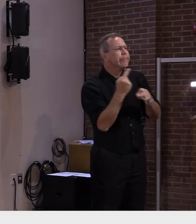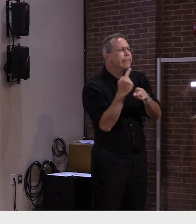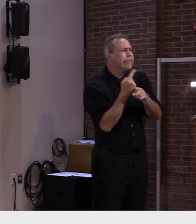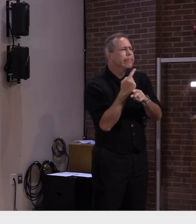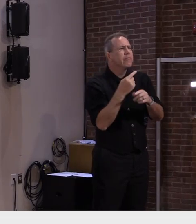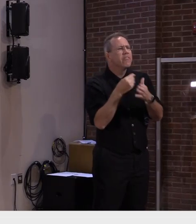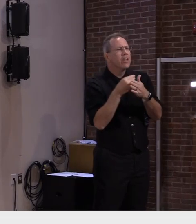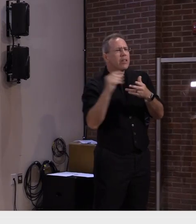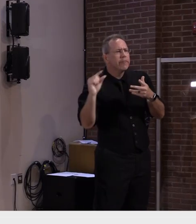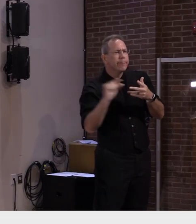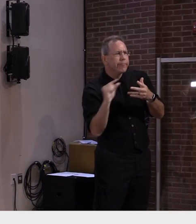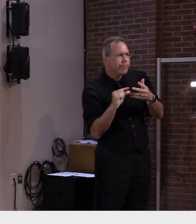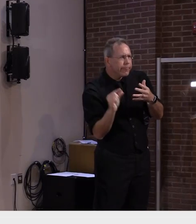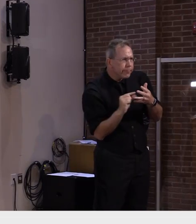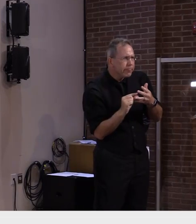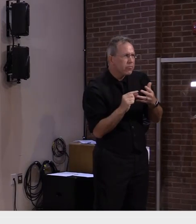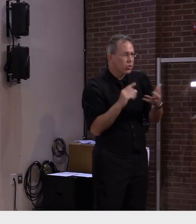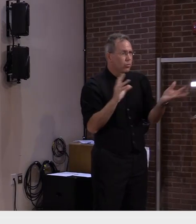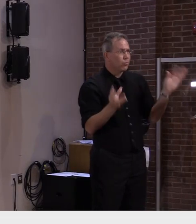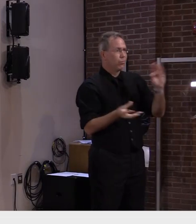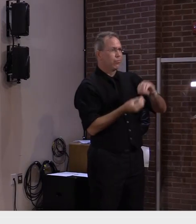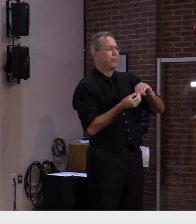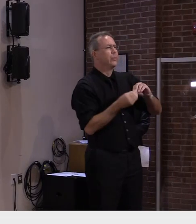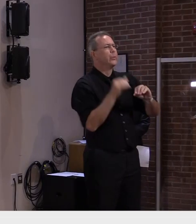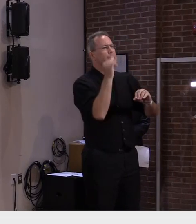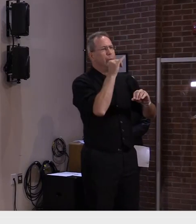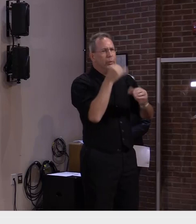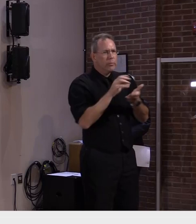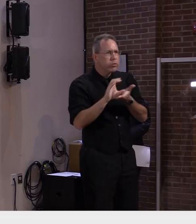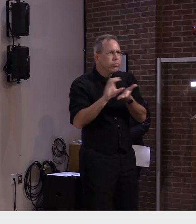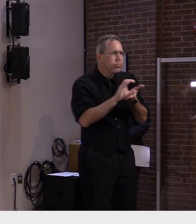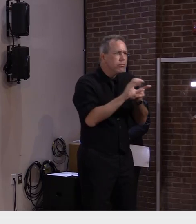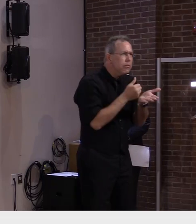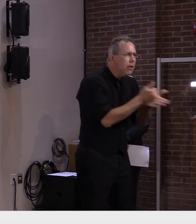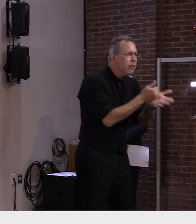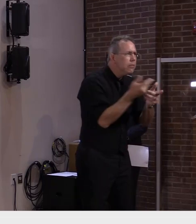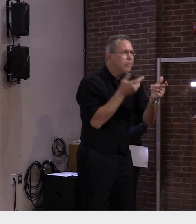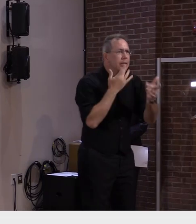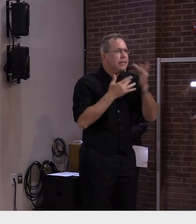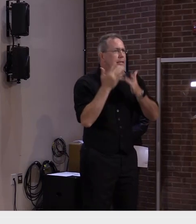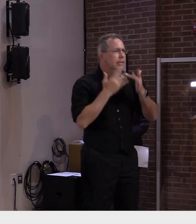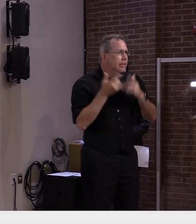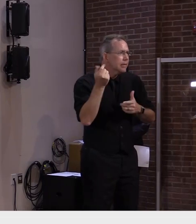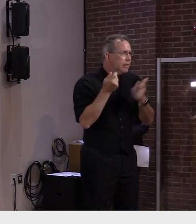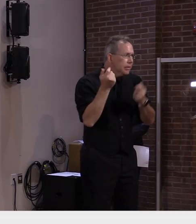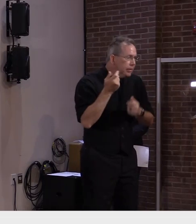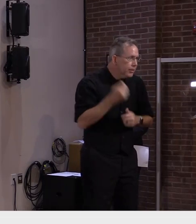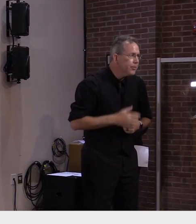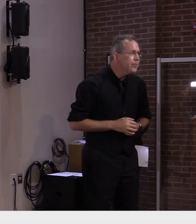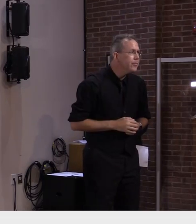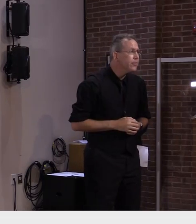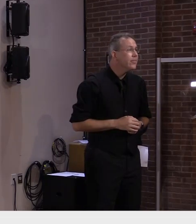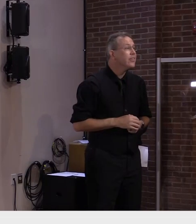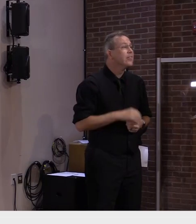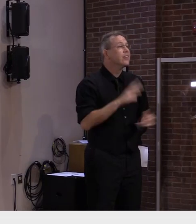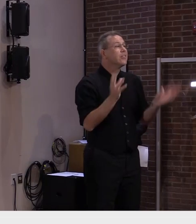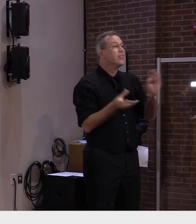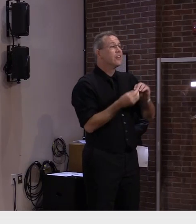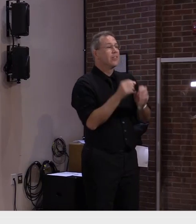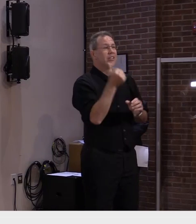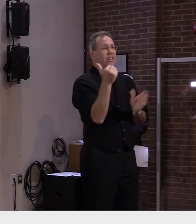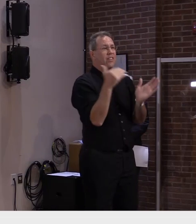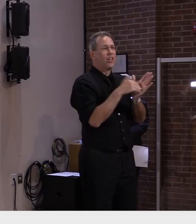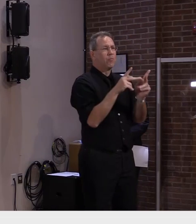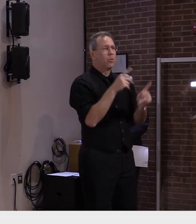program this means we are expecting that about ten thousand claimants will no longer be eligible for unemployment benefits